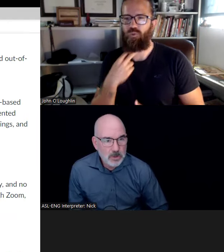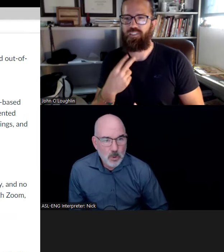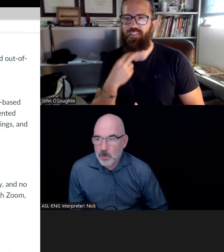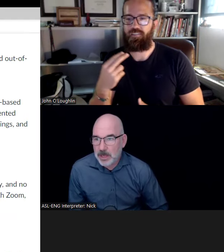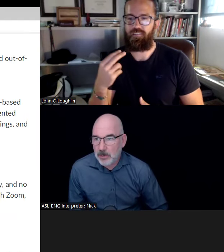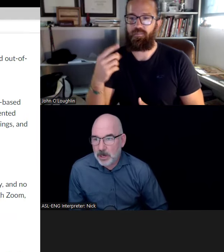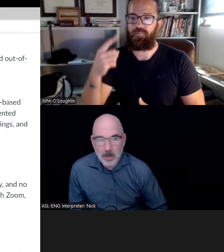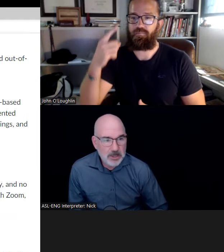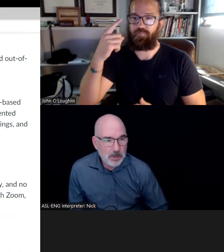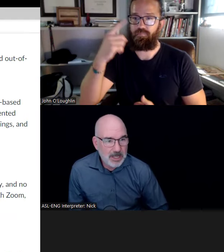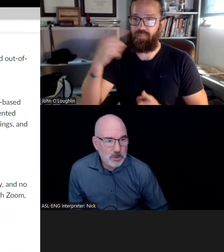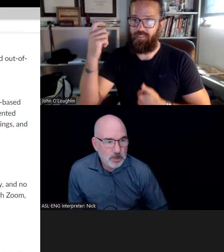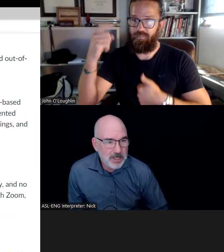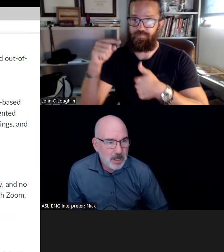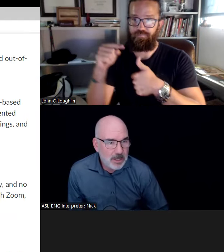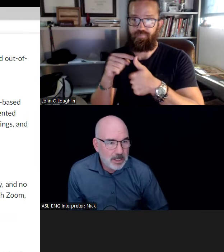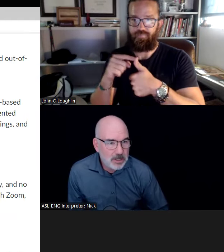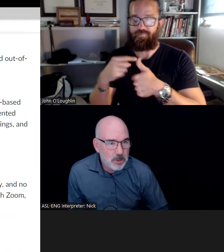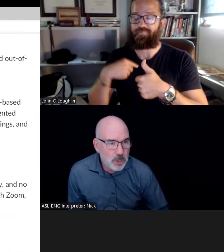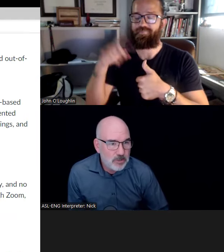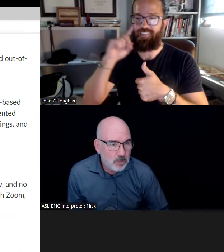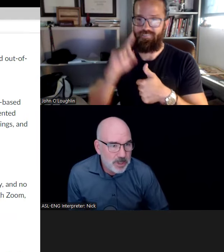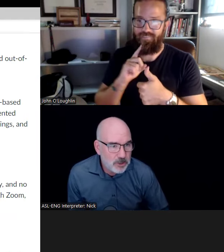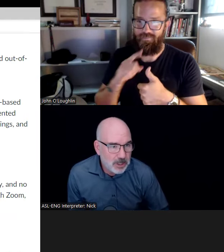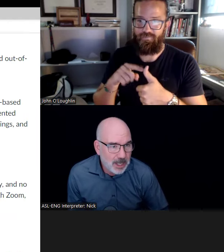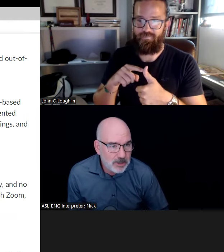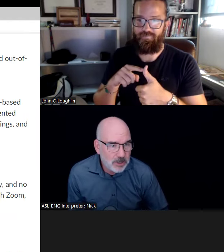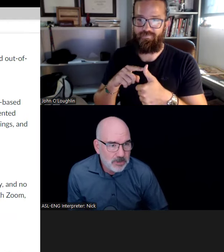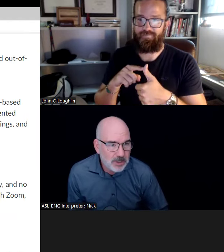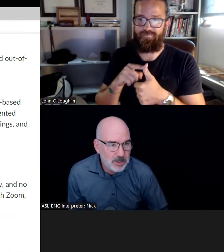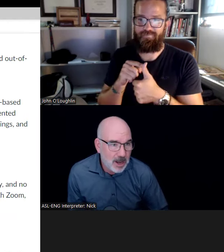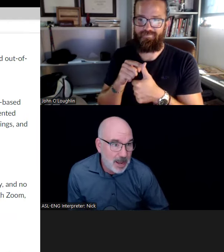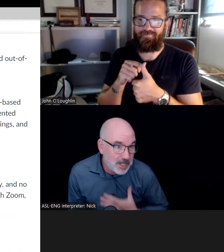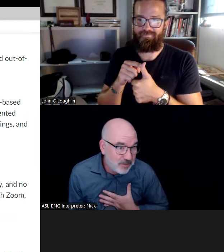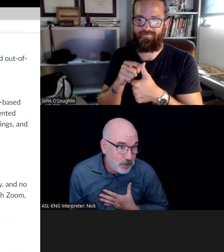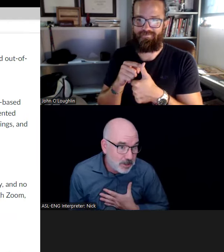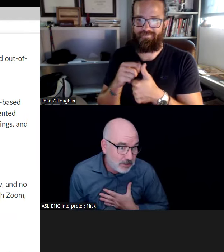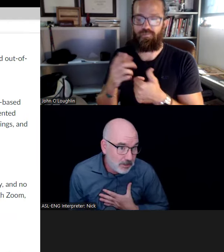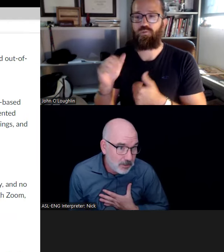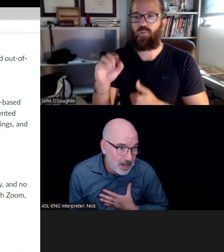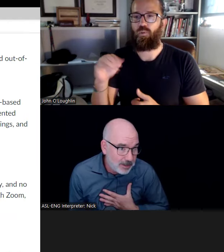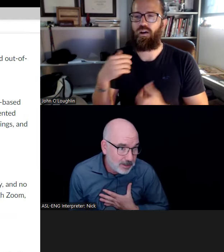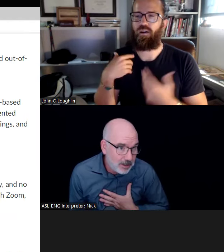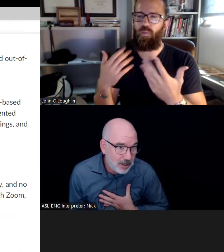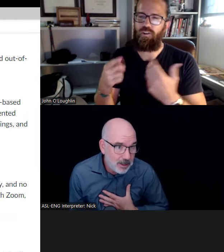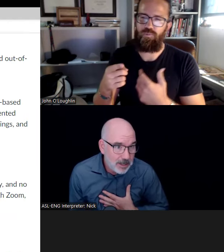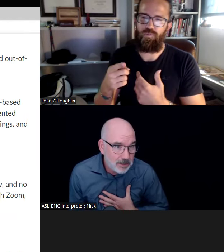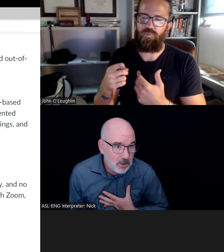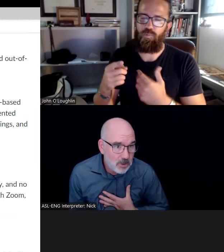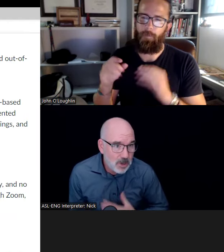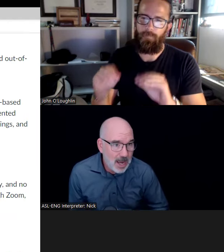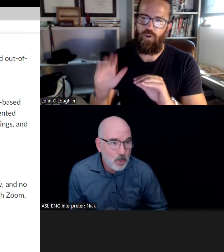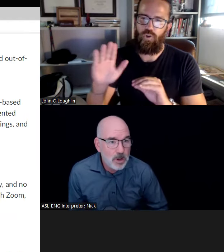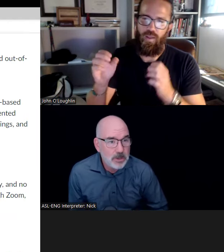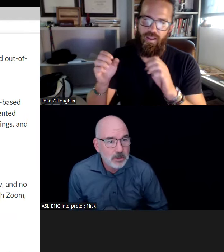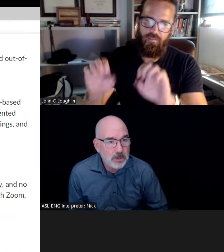So here we are under some class rules. Please let's not use our voice during class for these videos. I'm a deaf person, right? So